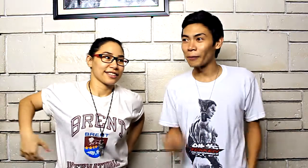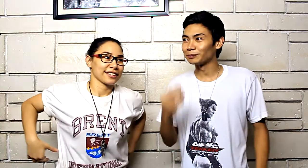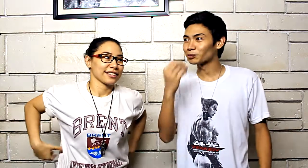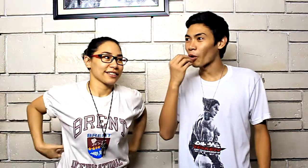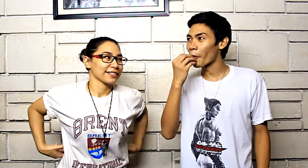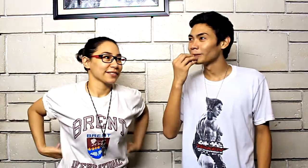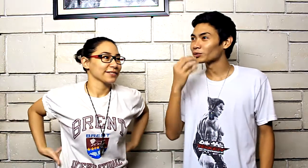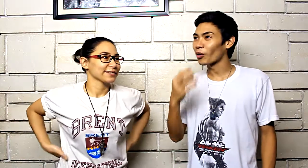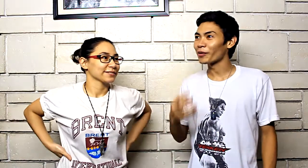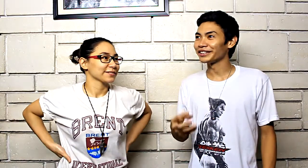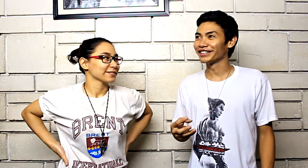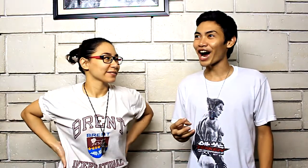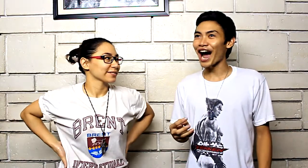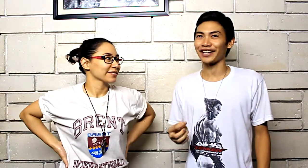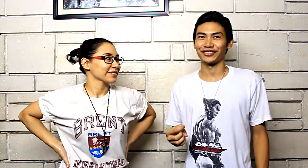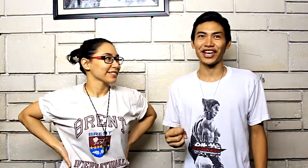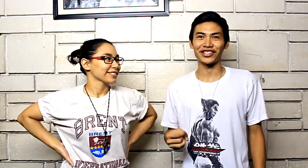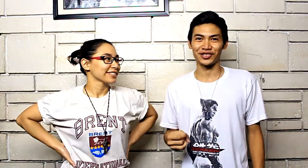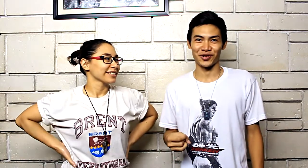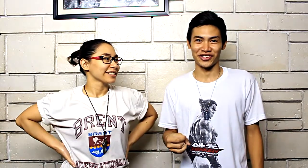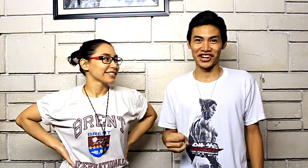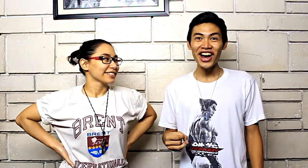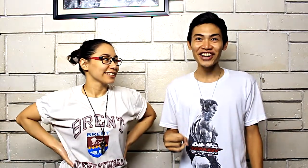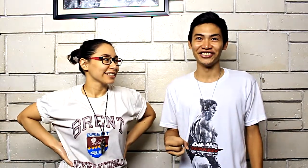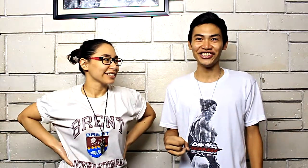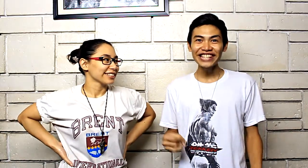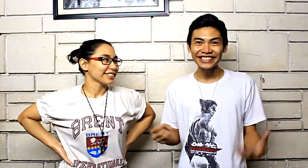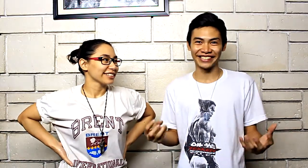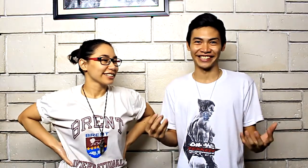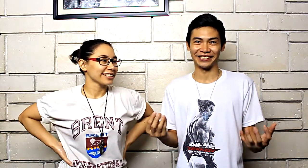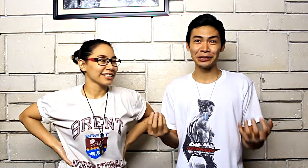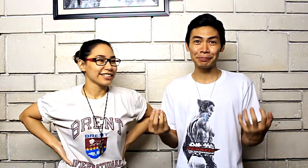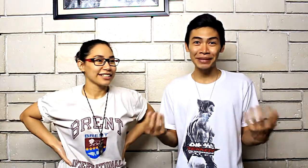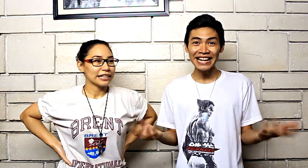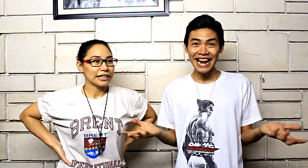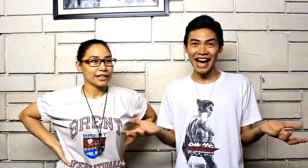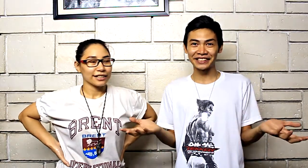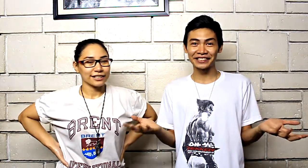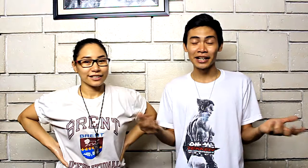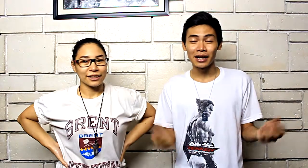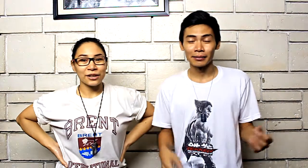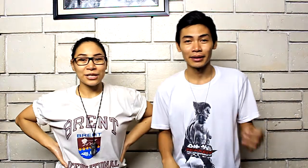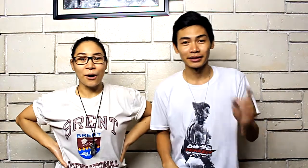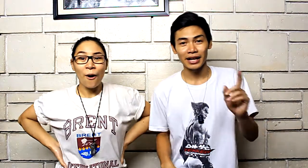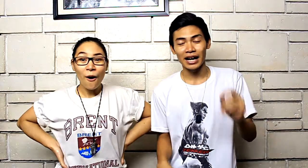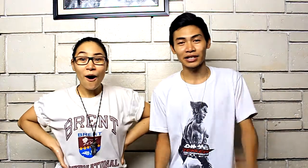god tastes so good Reese's there's peanuts there's corn